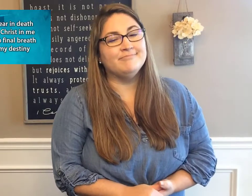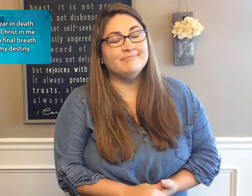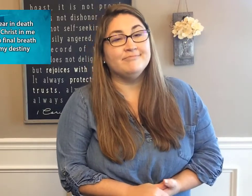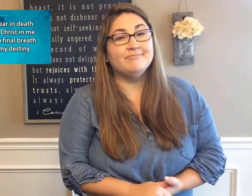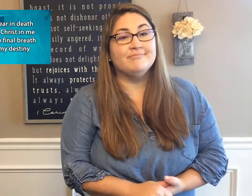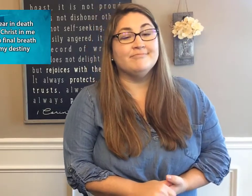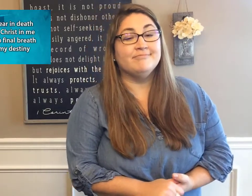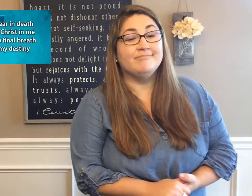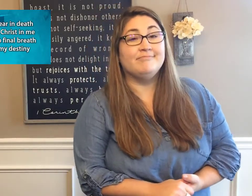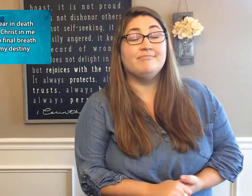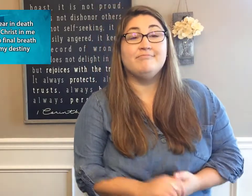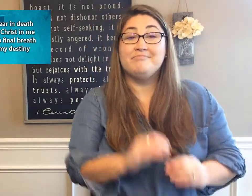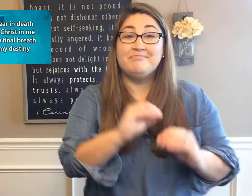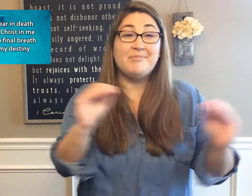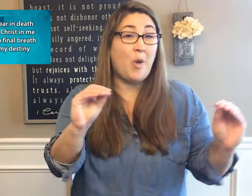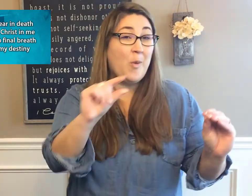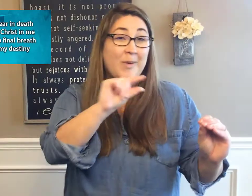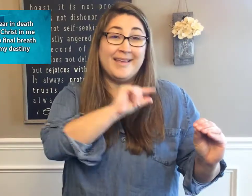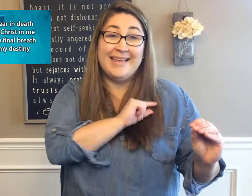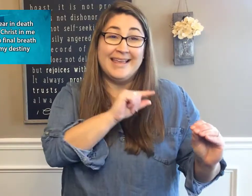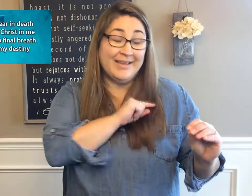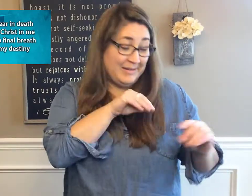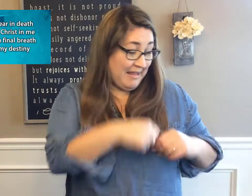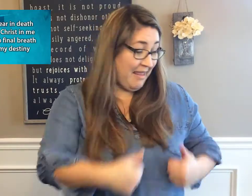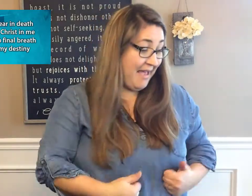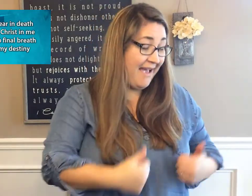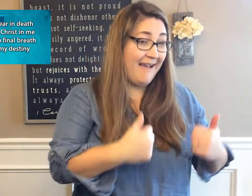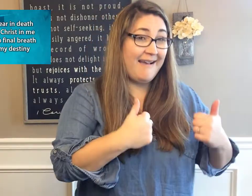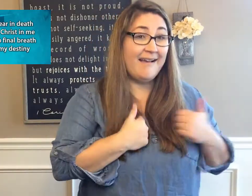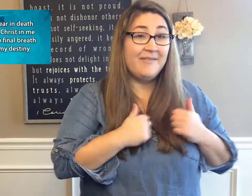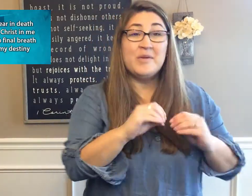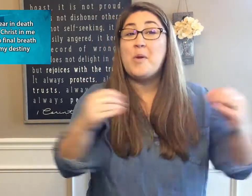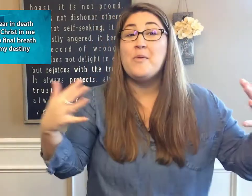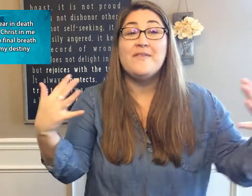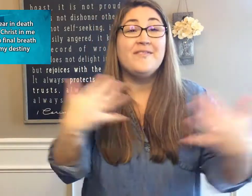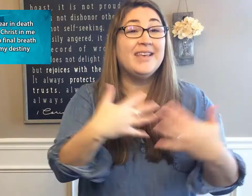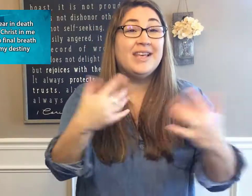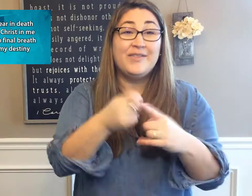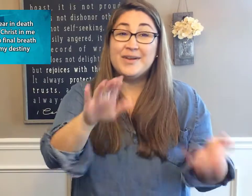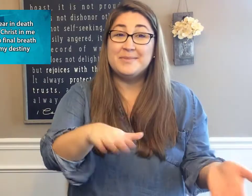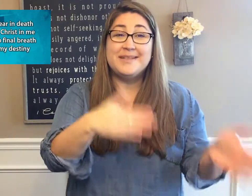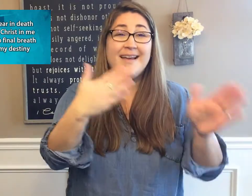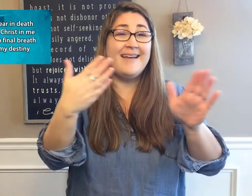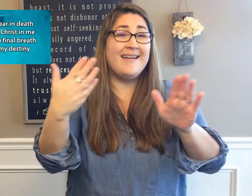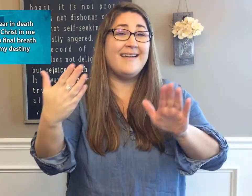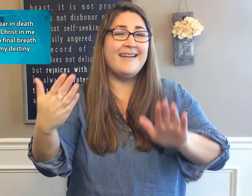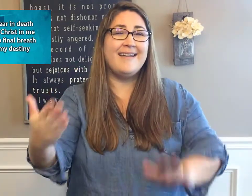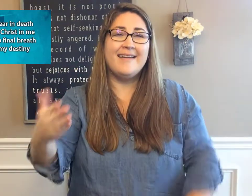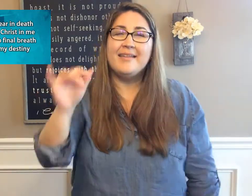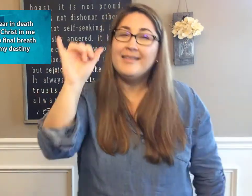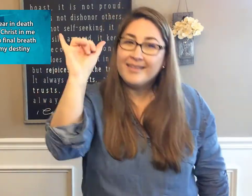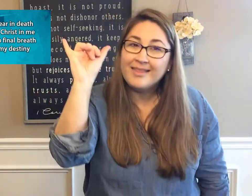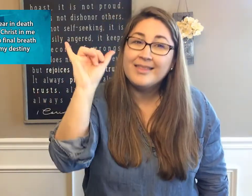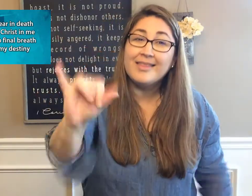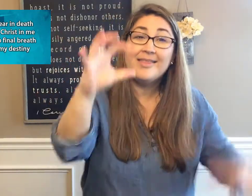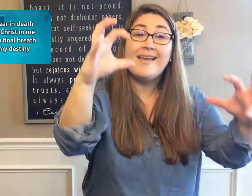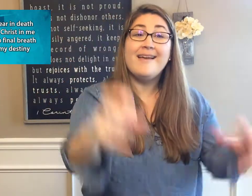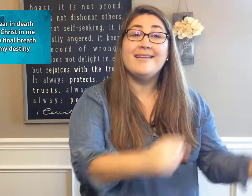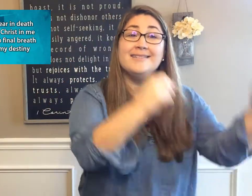No guilt in life, no fear in death This